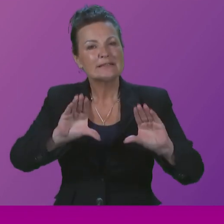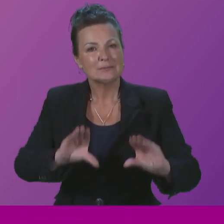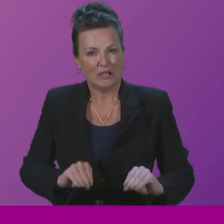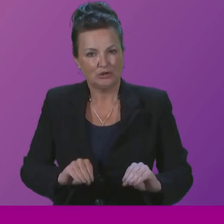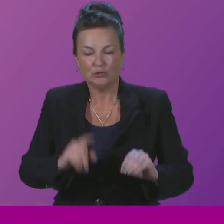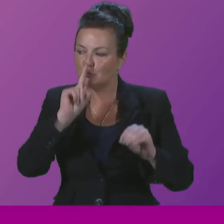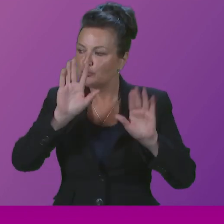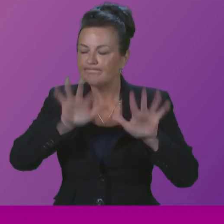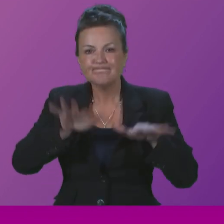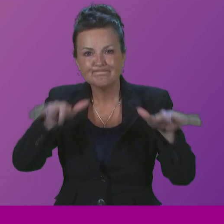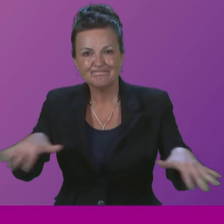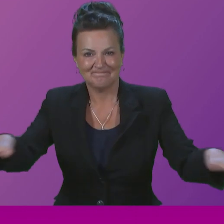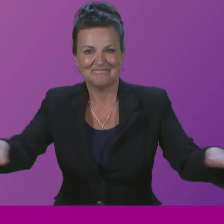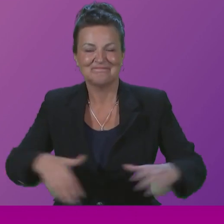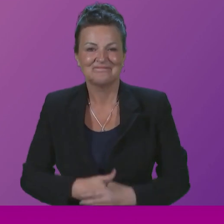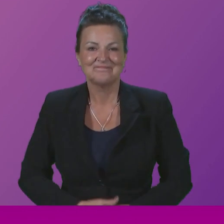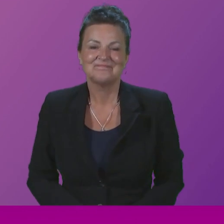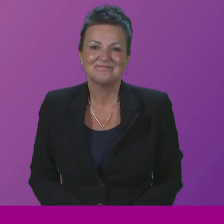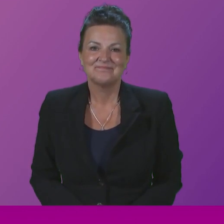Chamber and Public Gallery to do so.